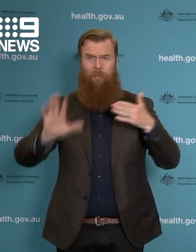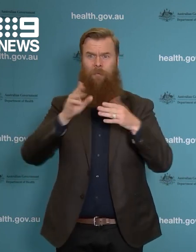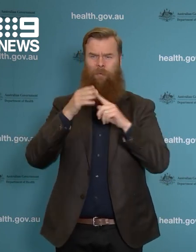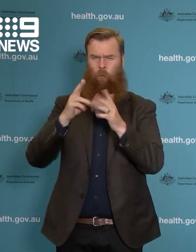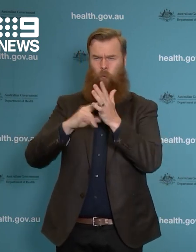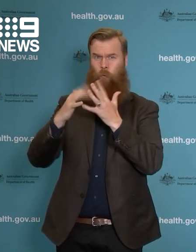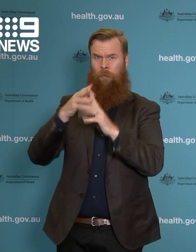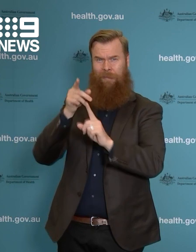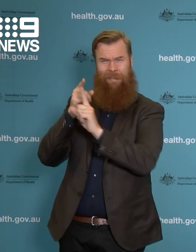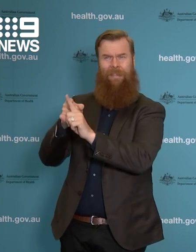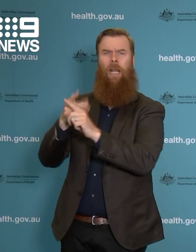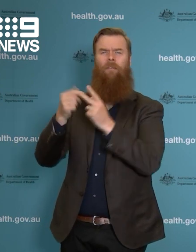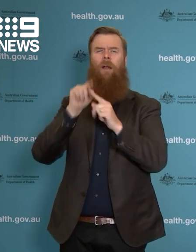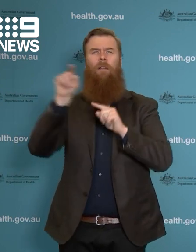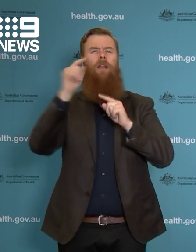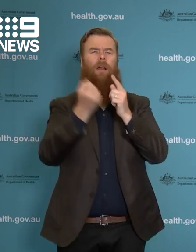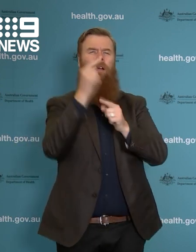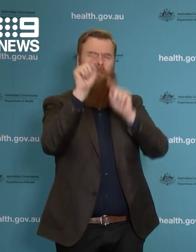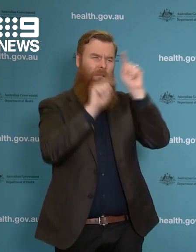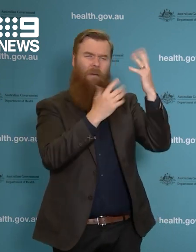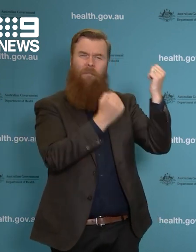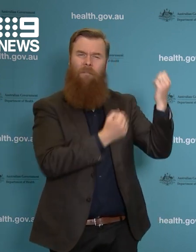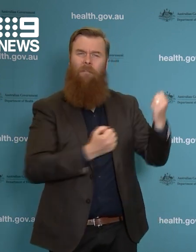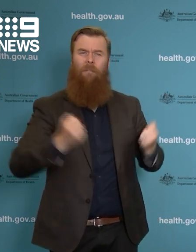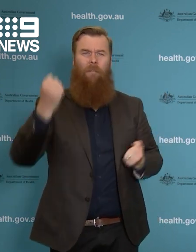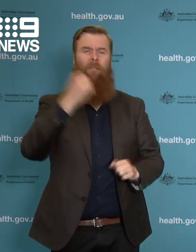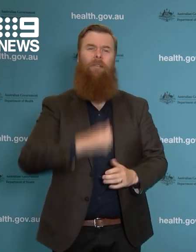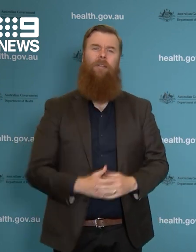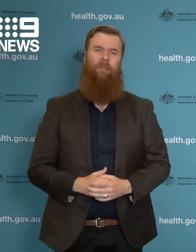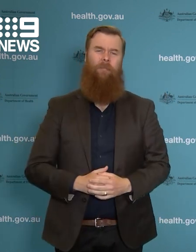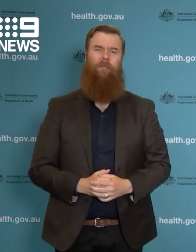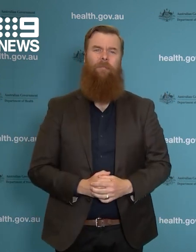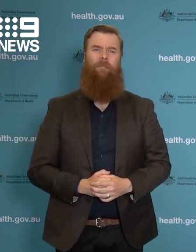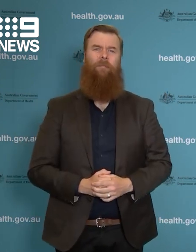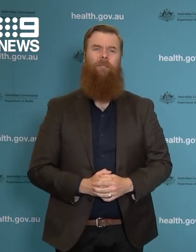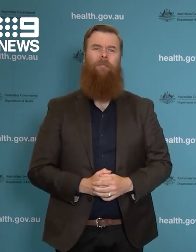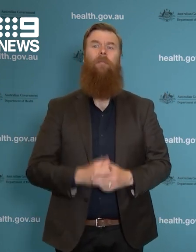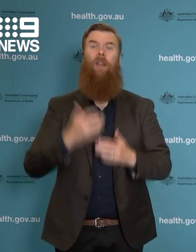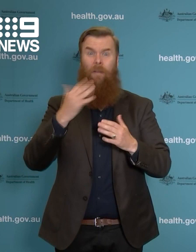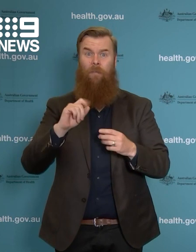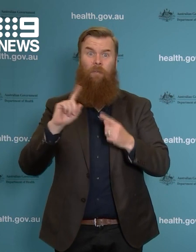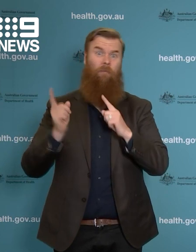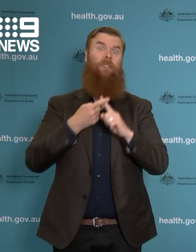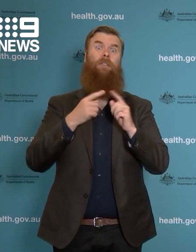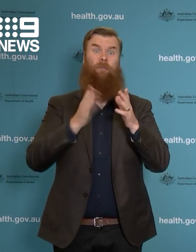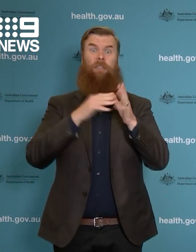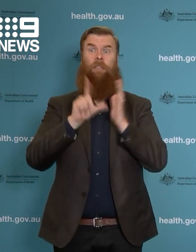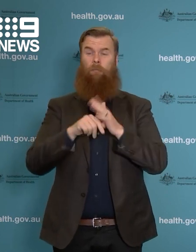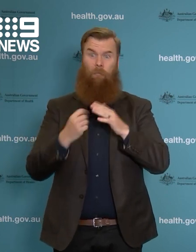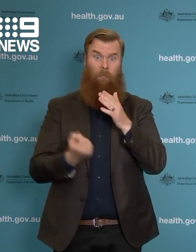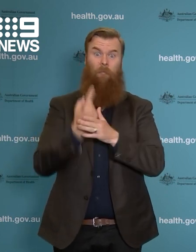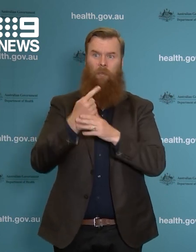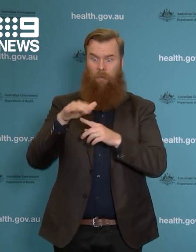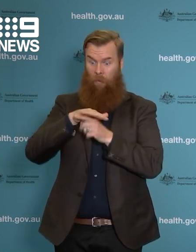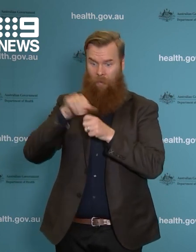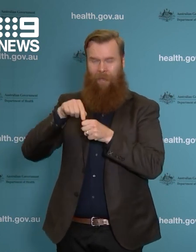other parts of the country. And there are some places that are seeing cases for the first time locally transmitted. This